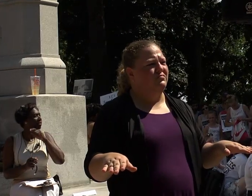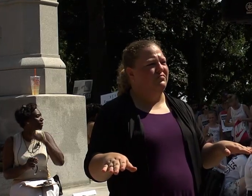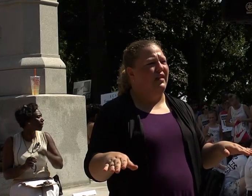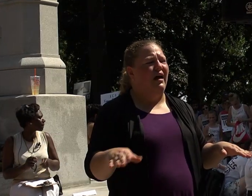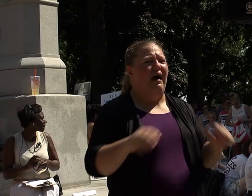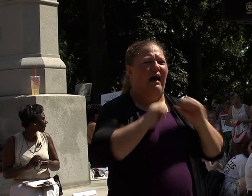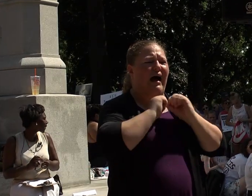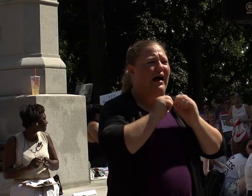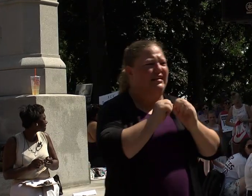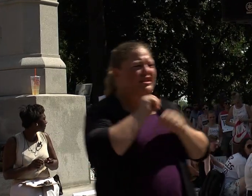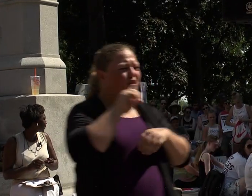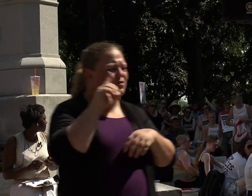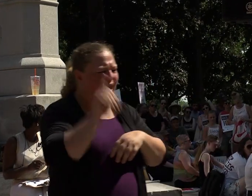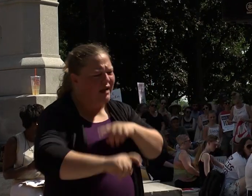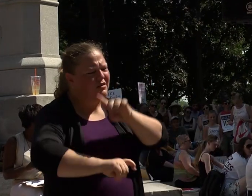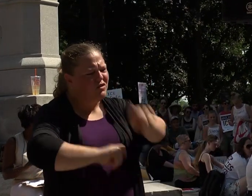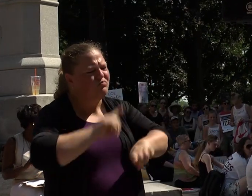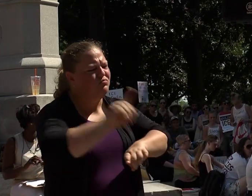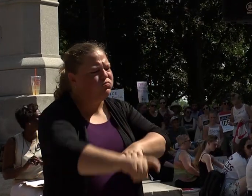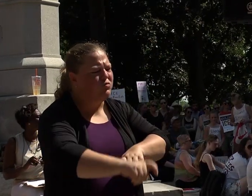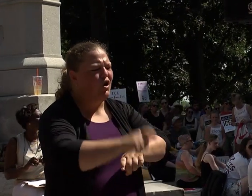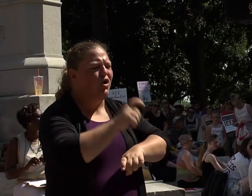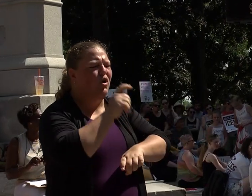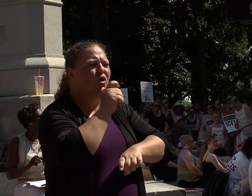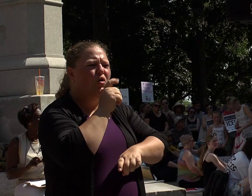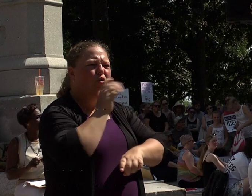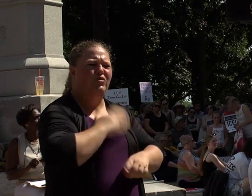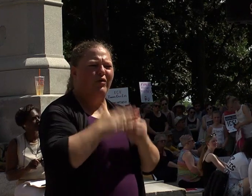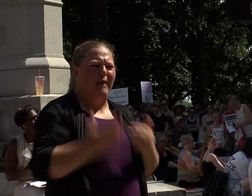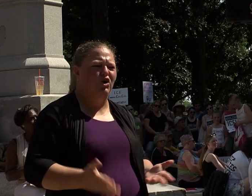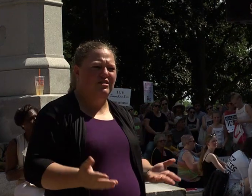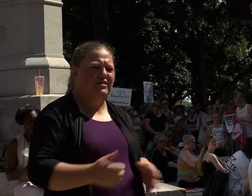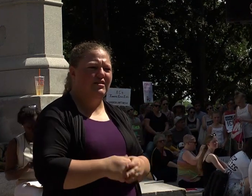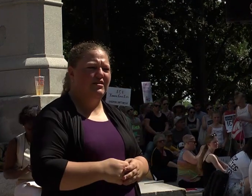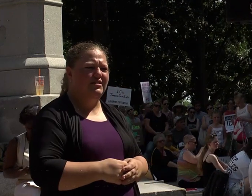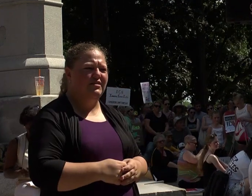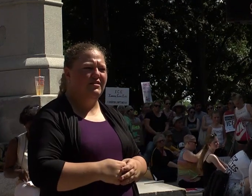asking the question who are our neighbors?